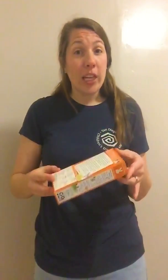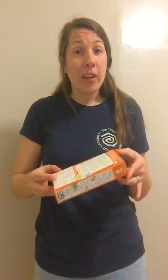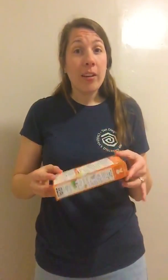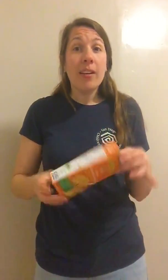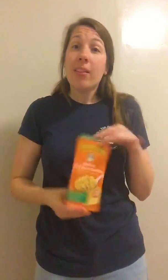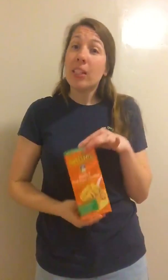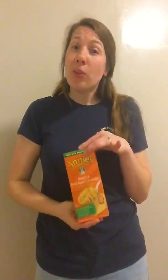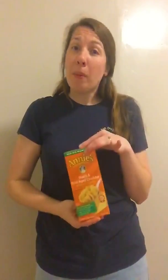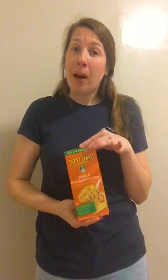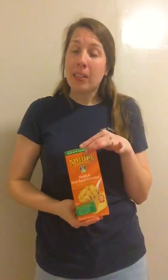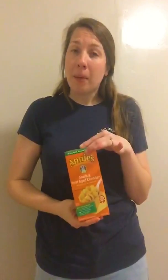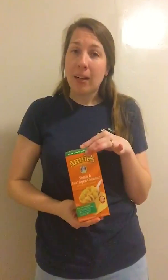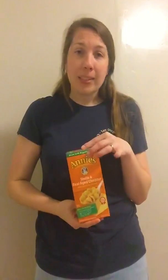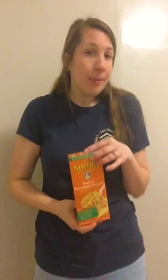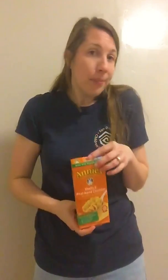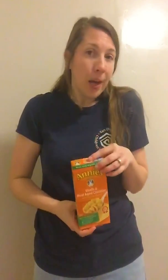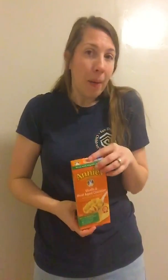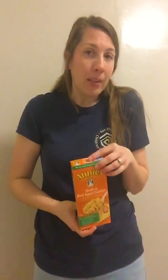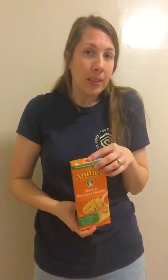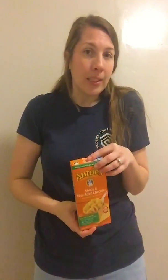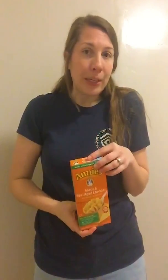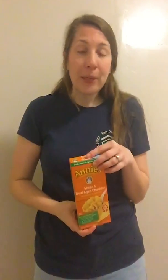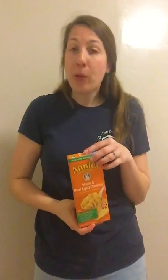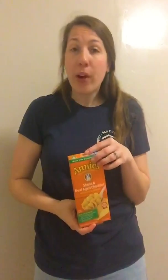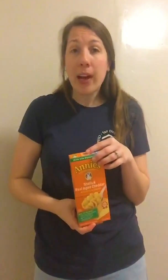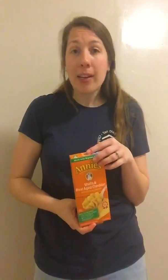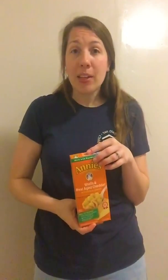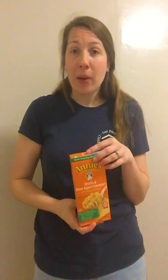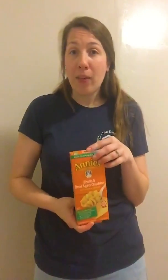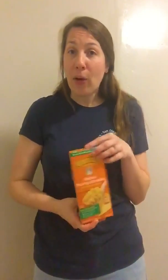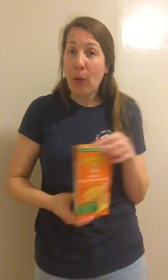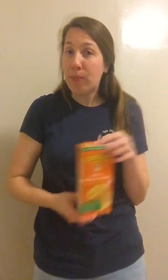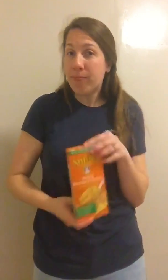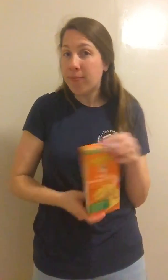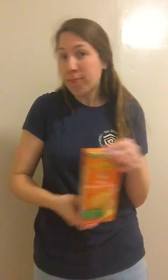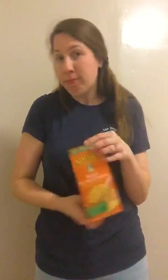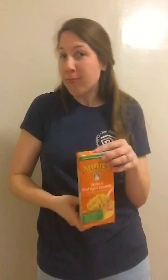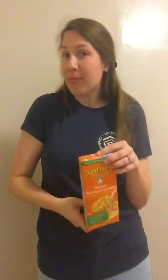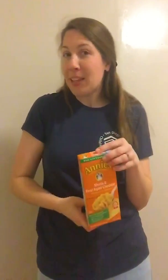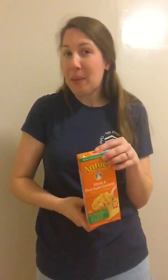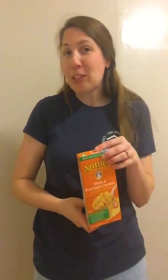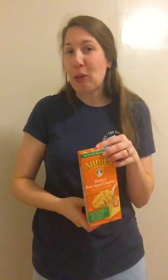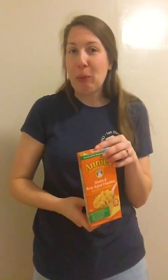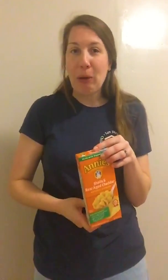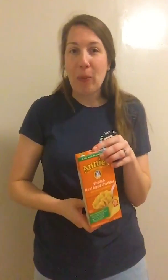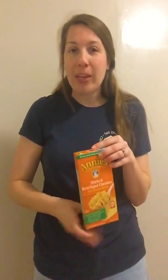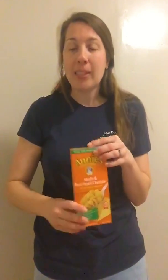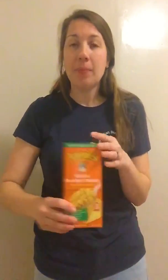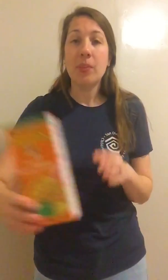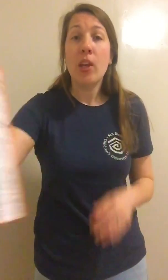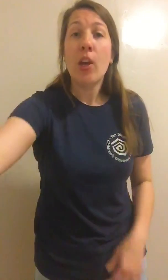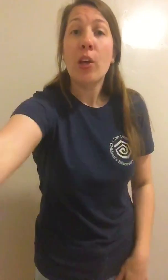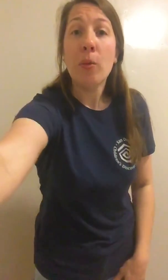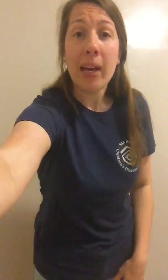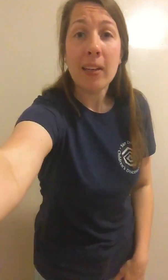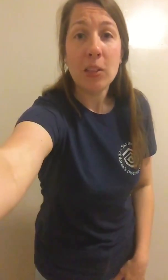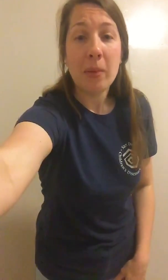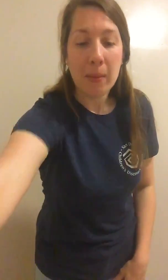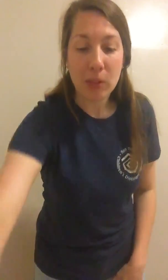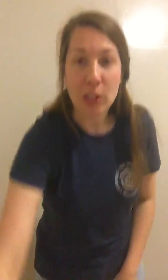shaker that's from a box of pasta, a box of cereal, or anything you have at home that makes a little bit of noise. You might also be able to